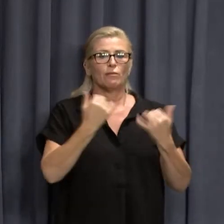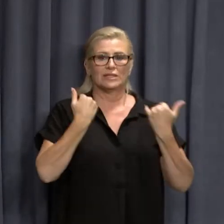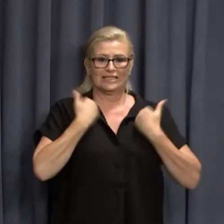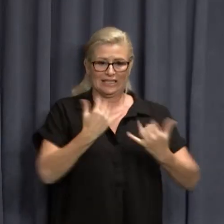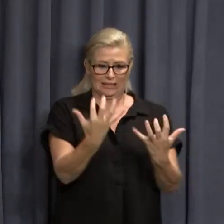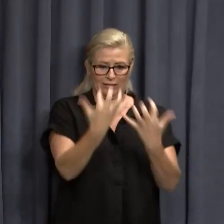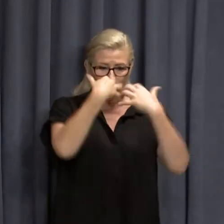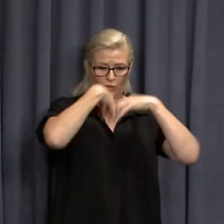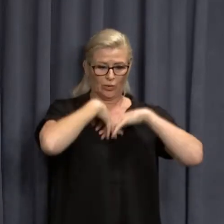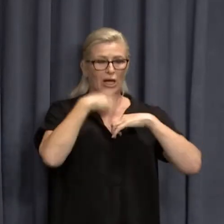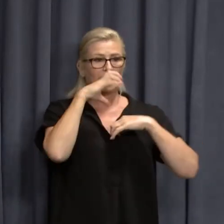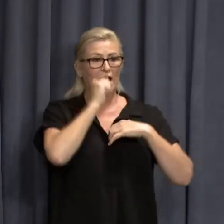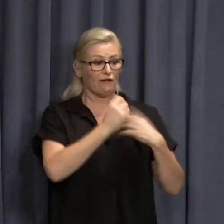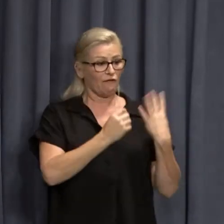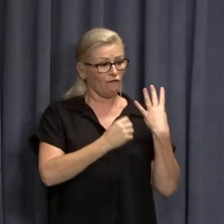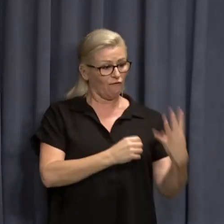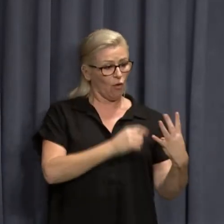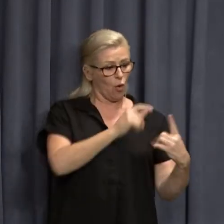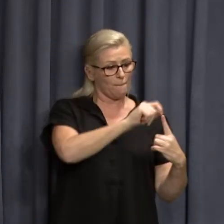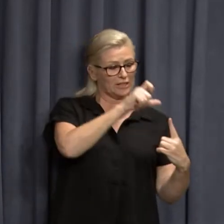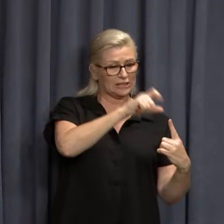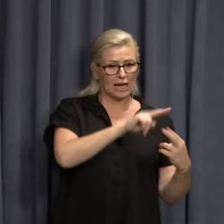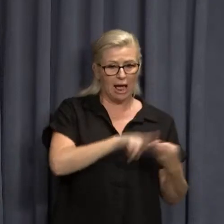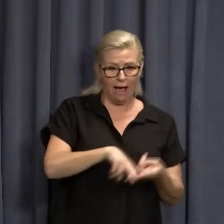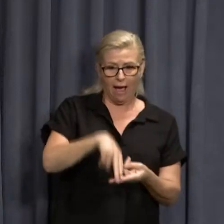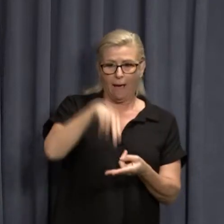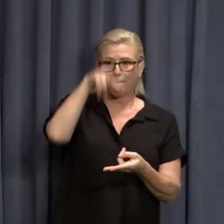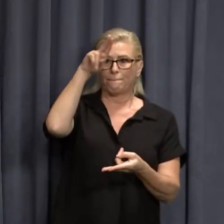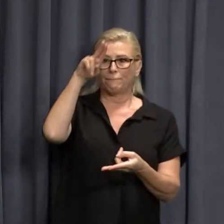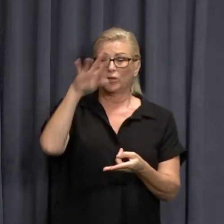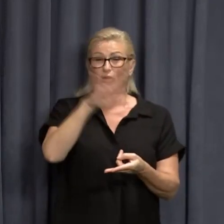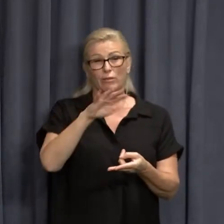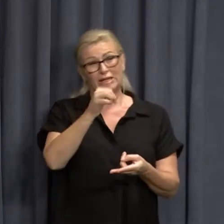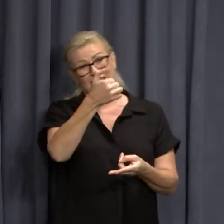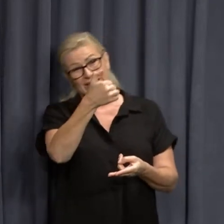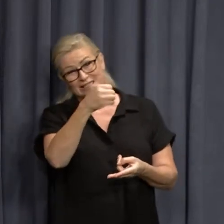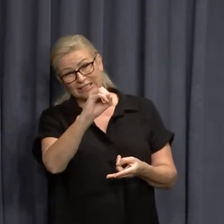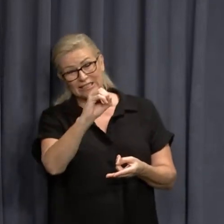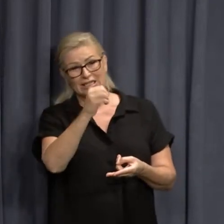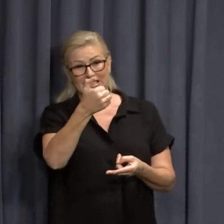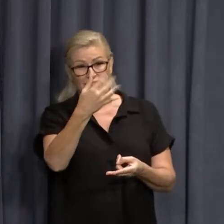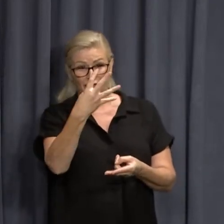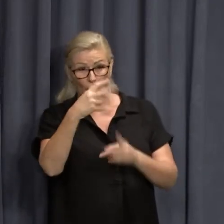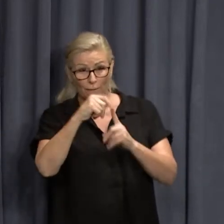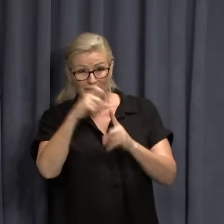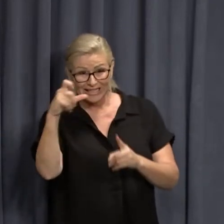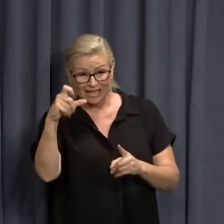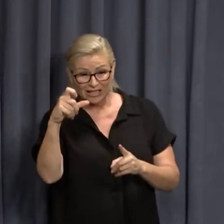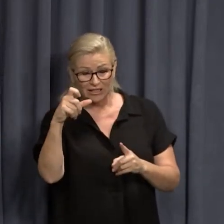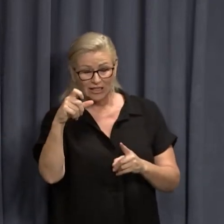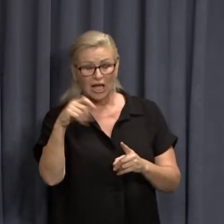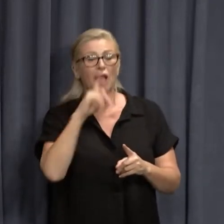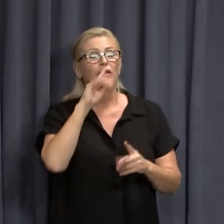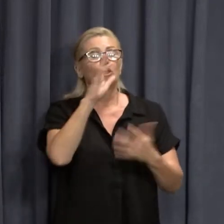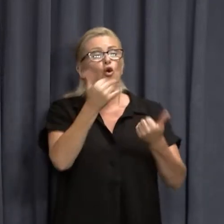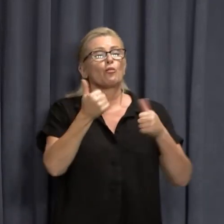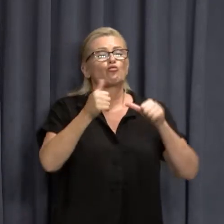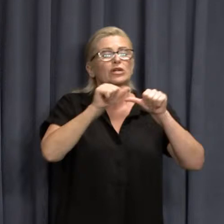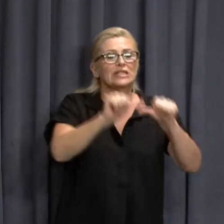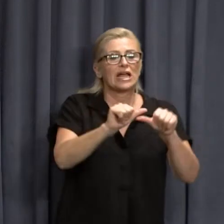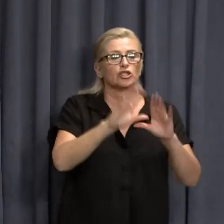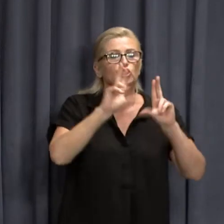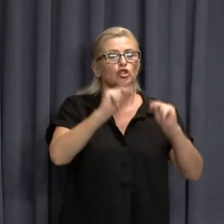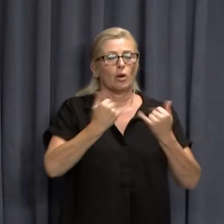increases from 4% to around 60 to 64%. And your protection against severe